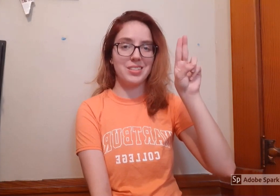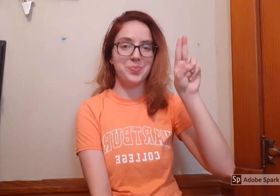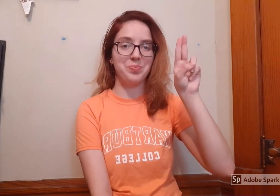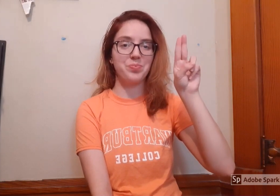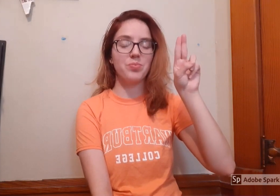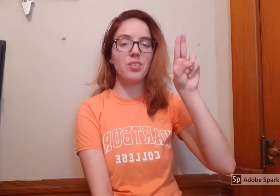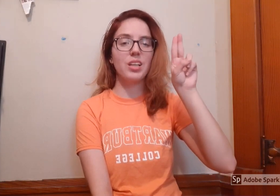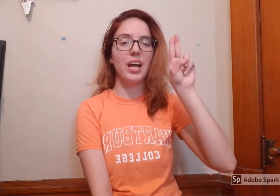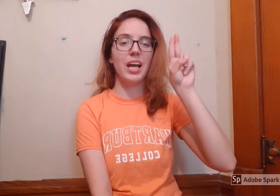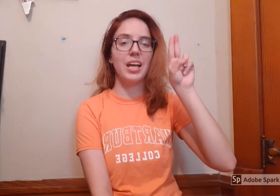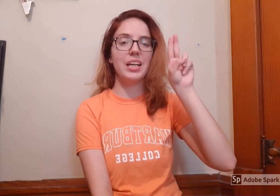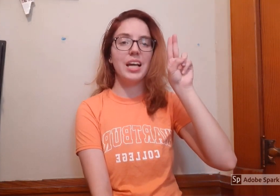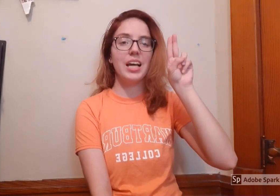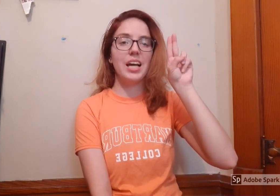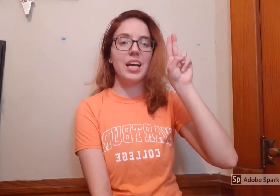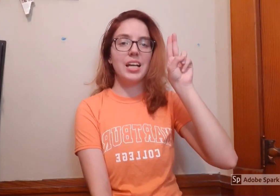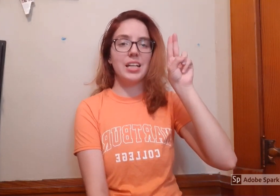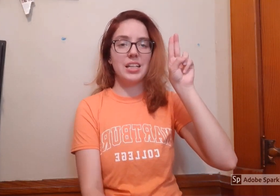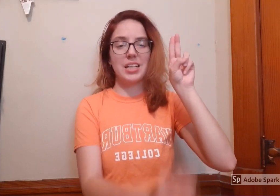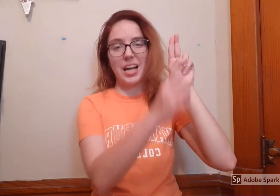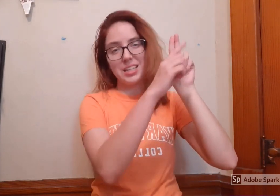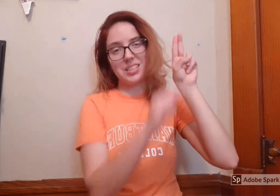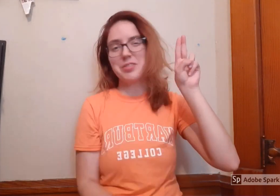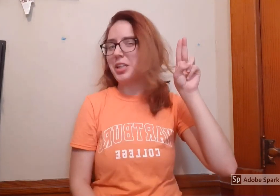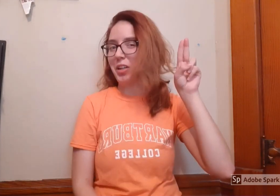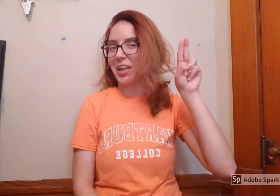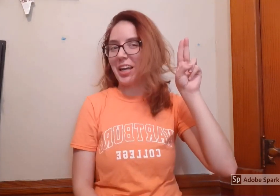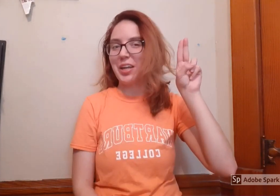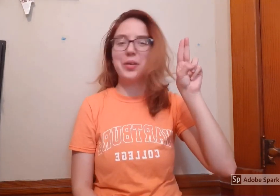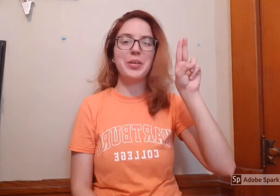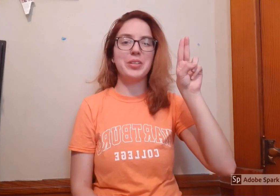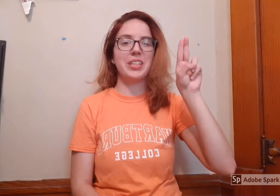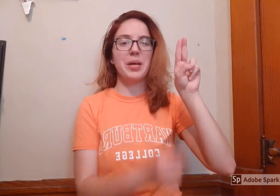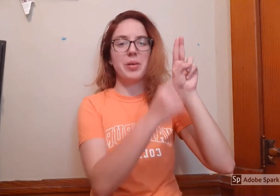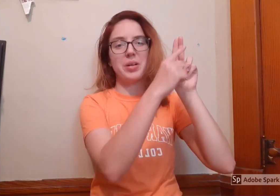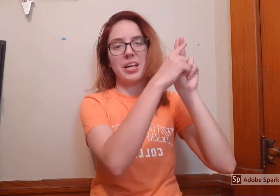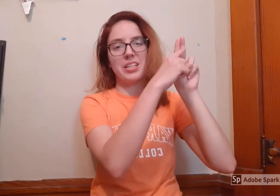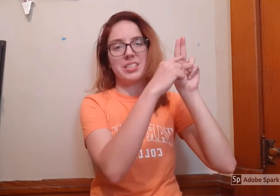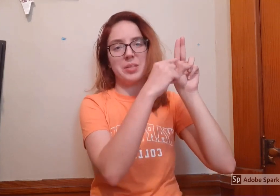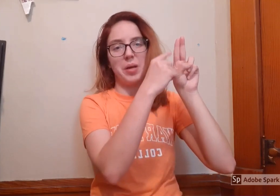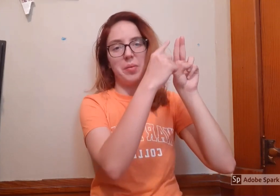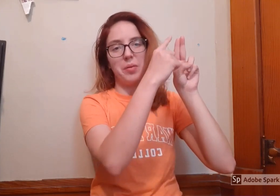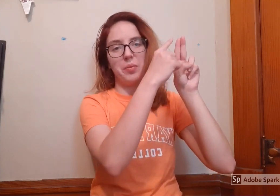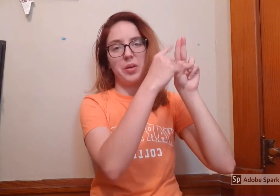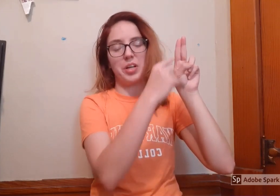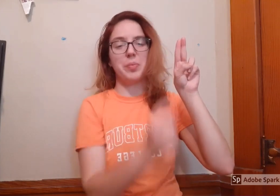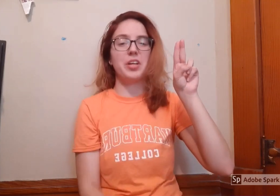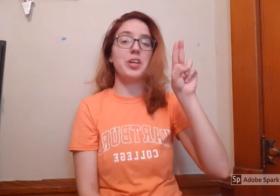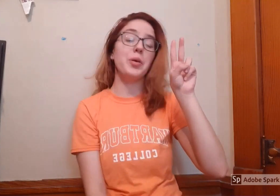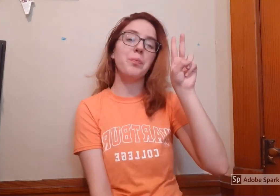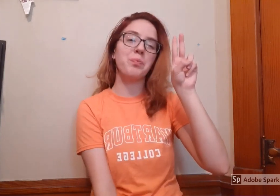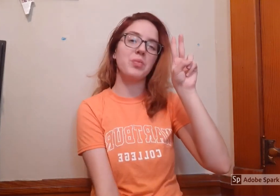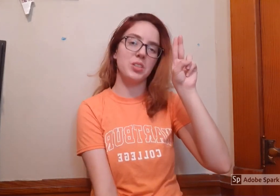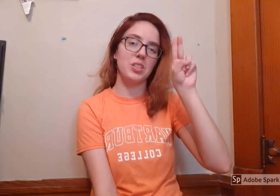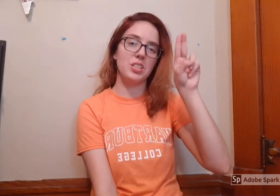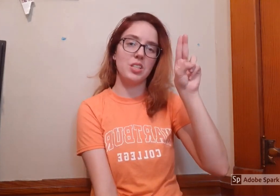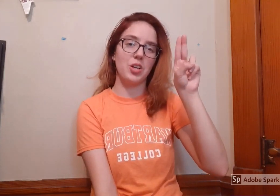and it kind of doesn't really look like a U when you say it but you can kind of see maybe where it could be a U. So this is U.